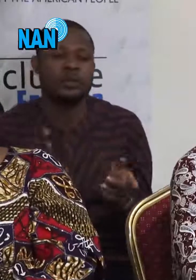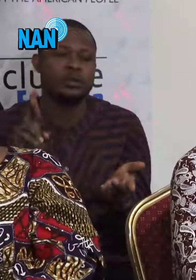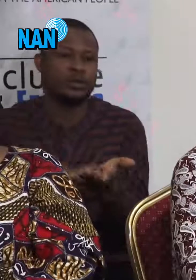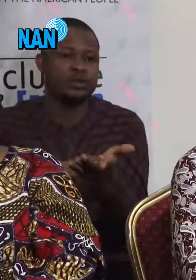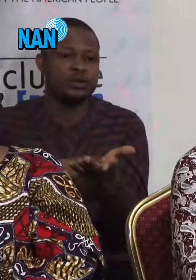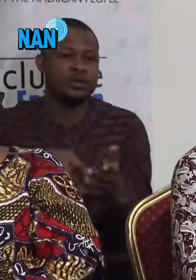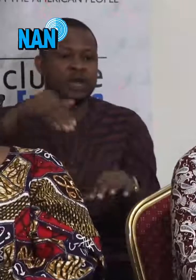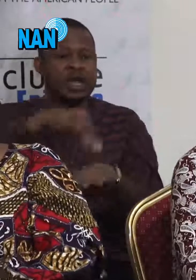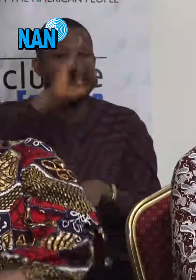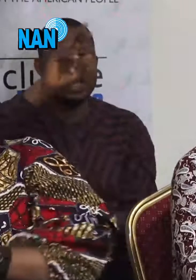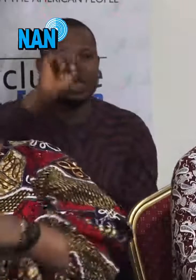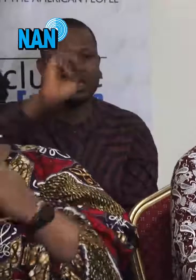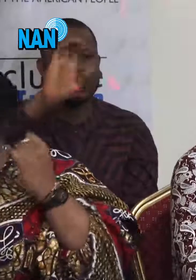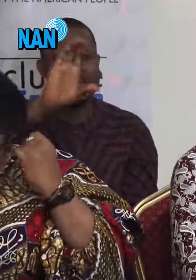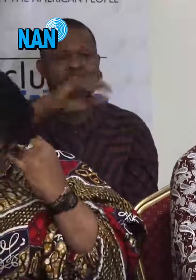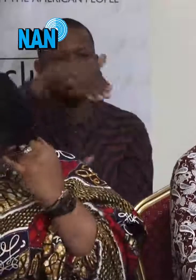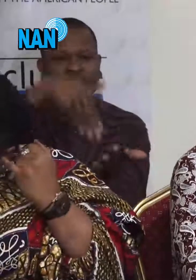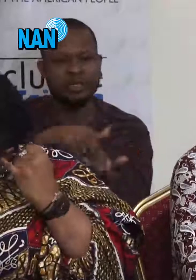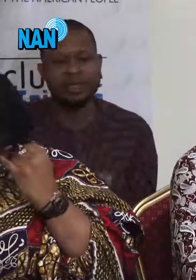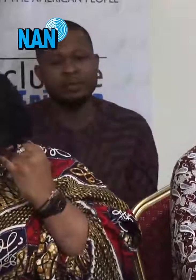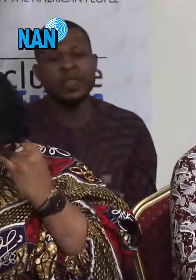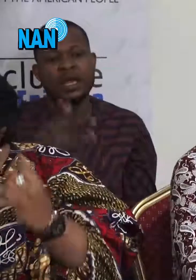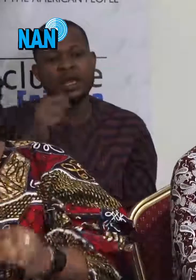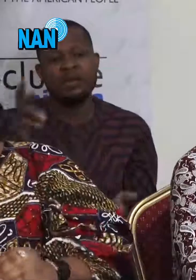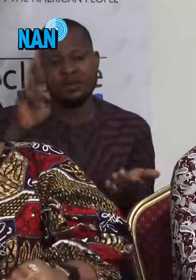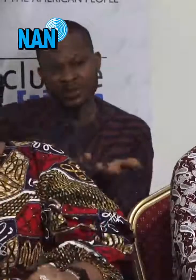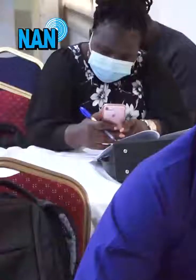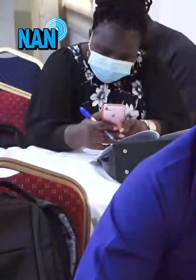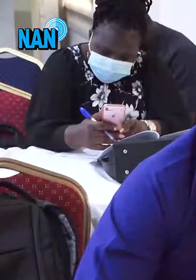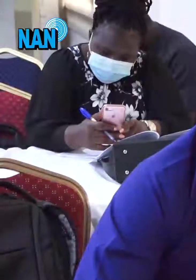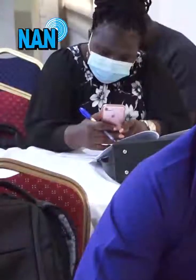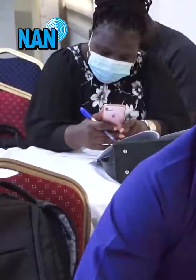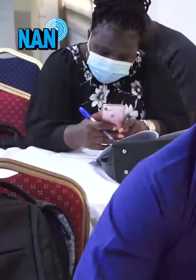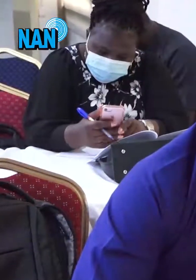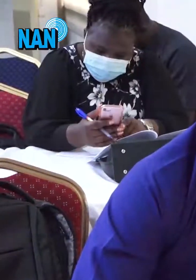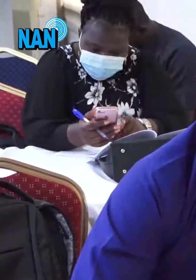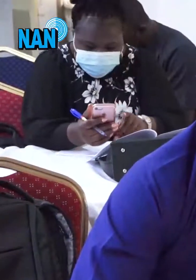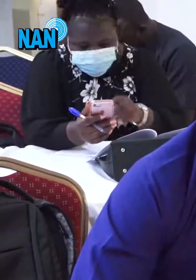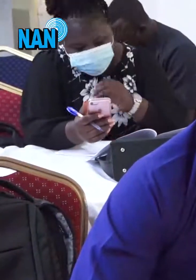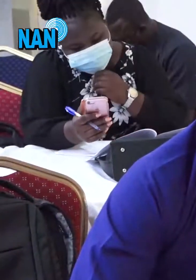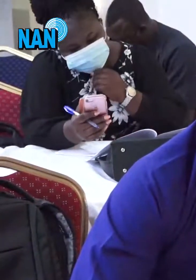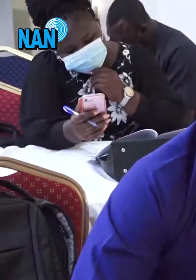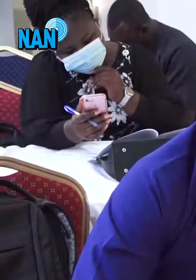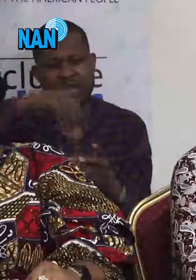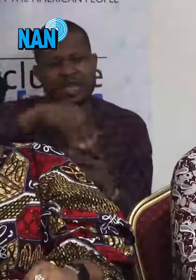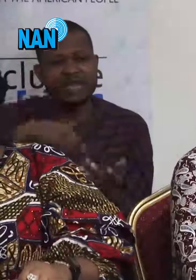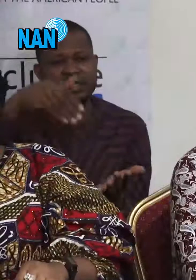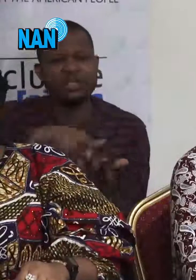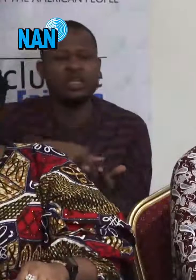Alternatively, the registration points in the centres should be located at